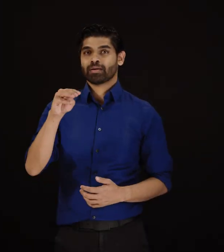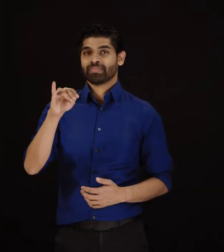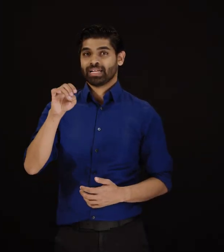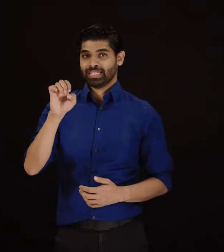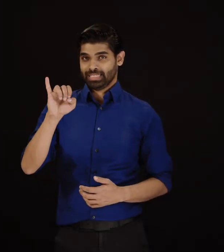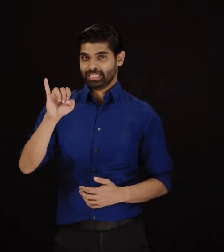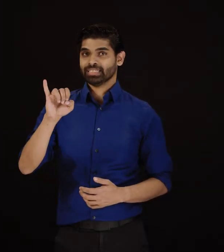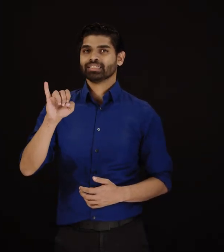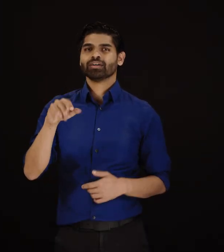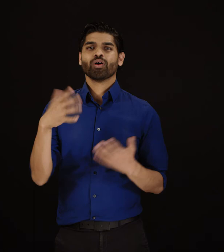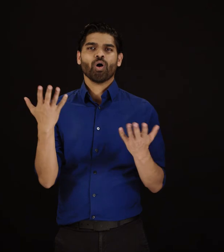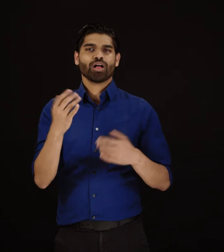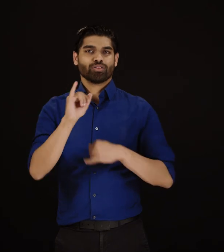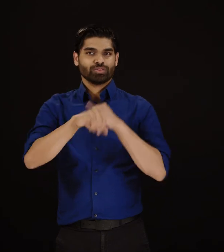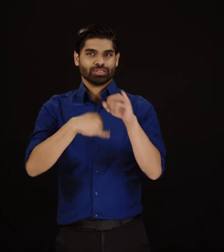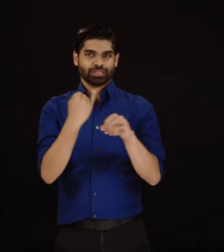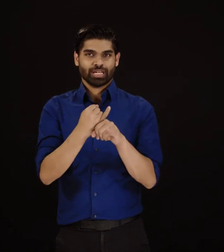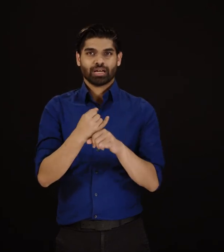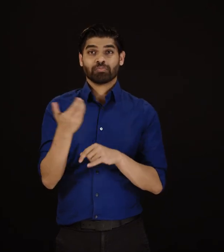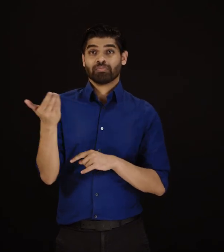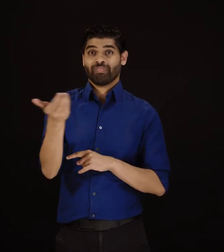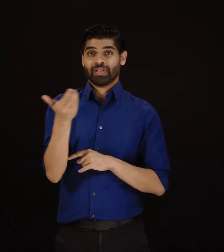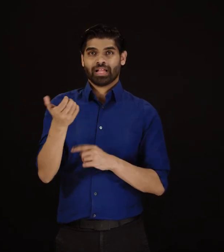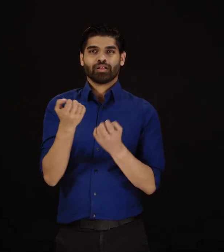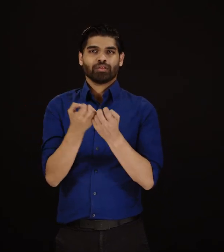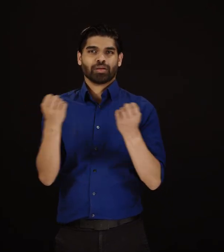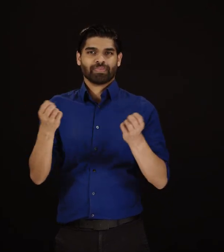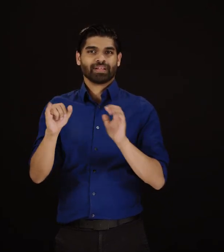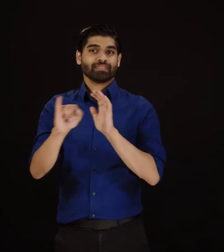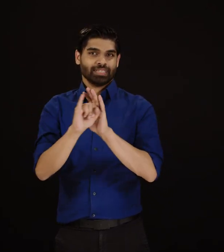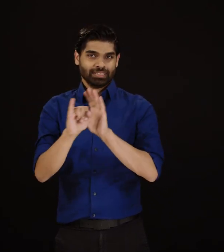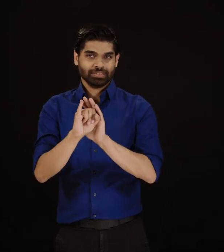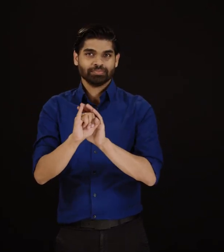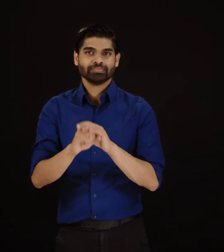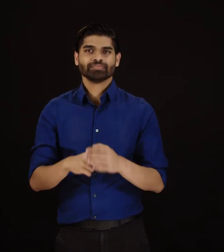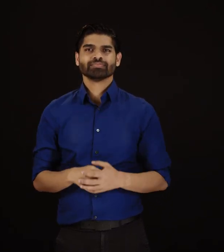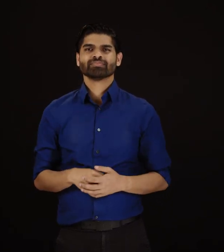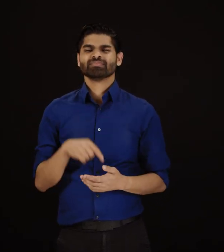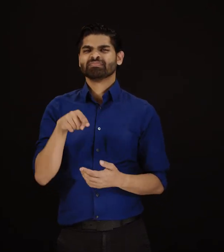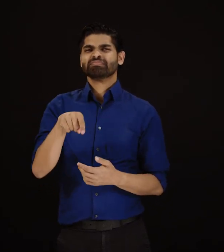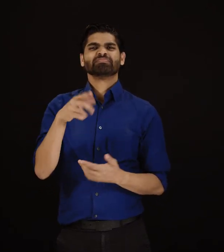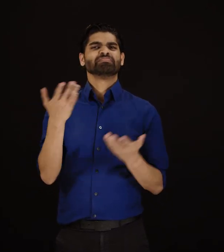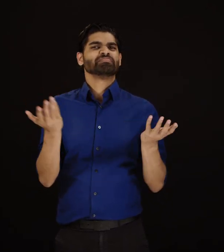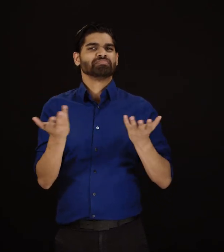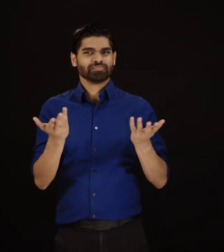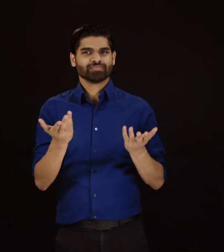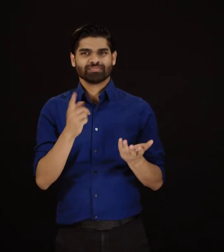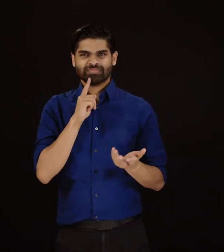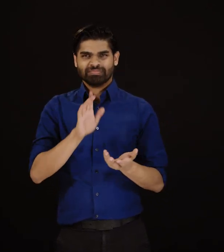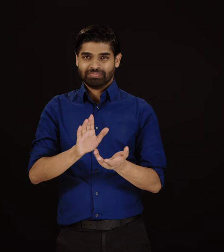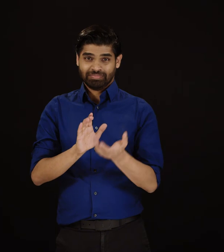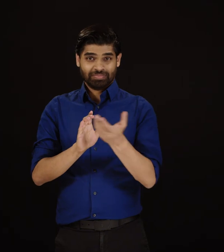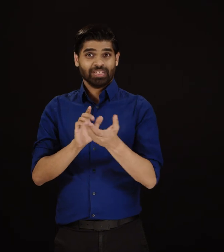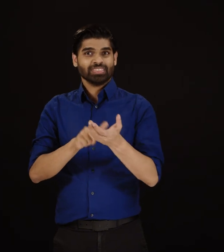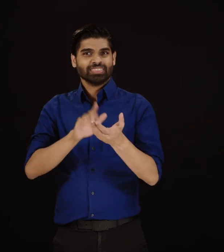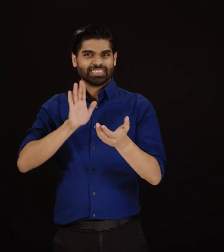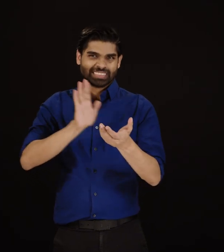An IMEI, or International Mobile Equipment Identity, is the unique serial number of every mobile phone. The